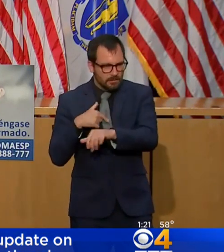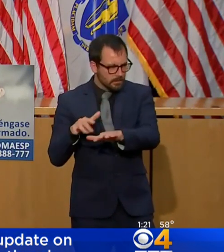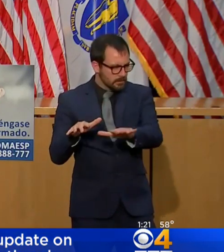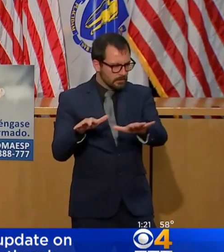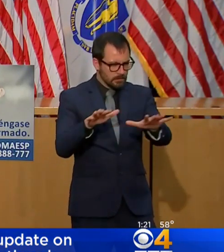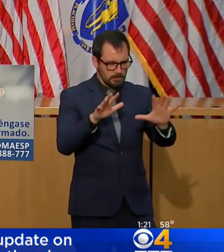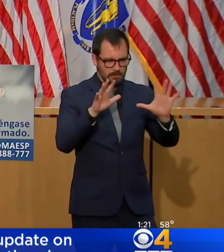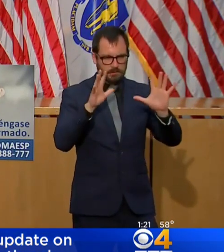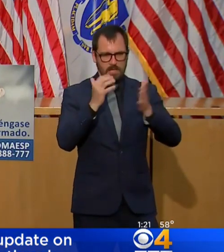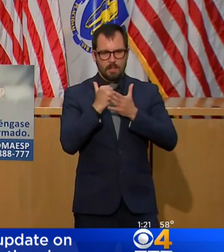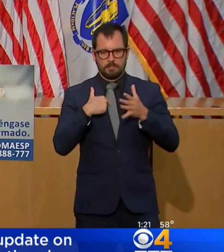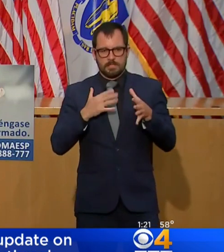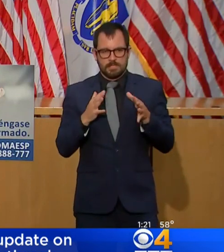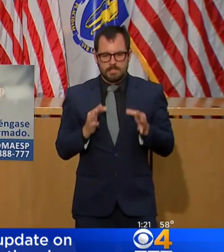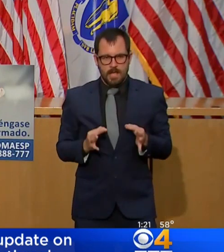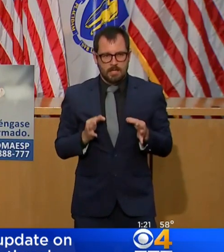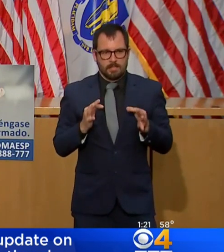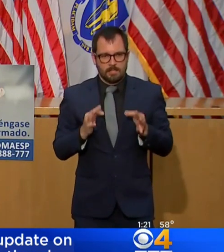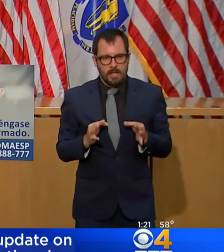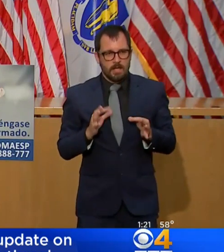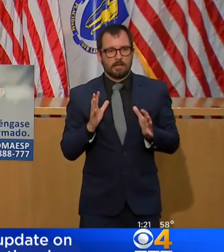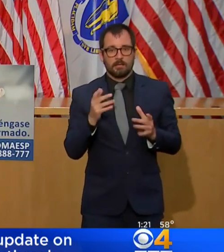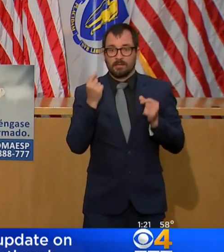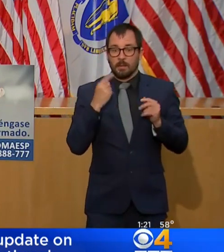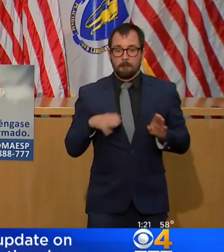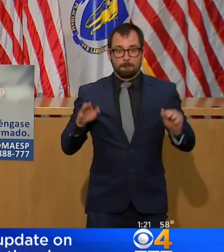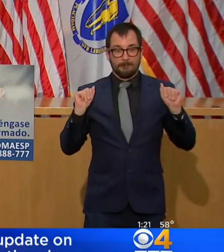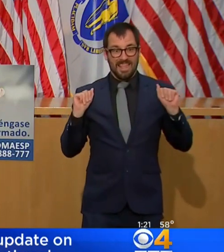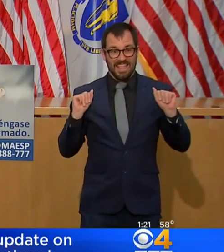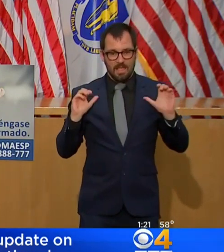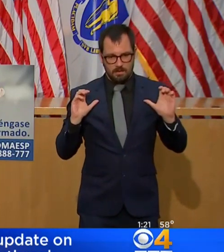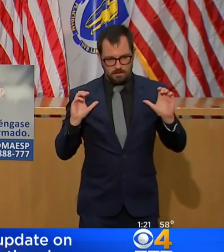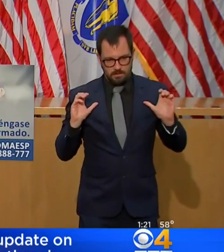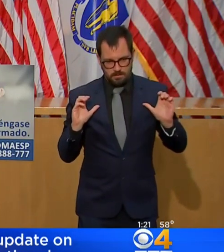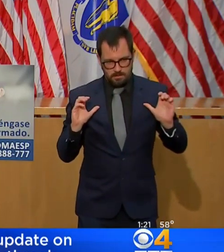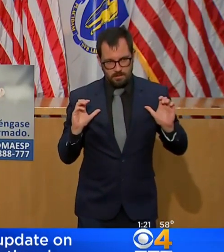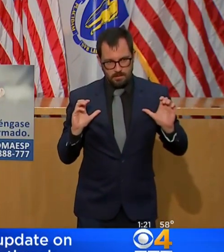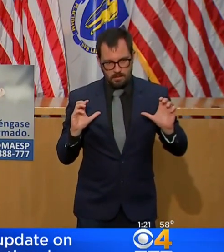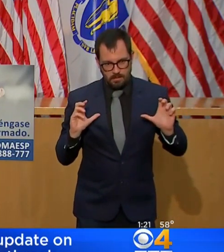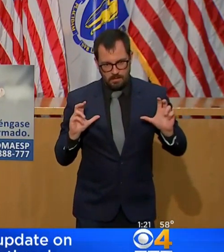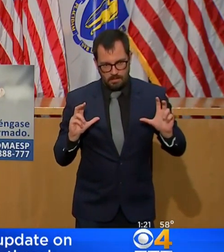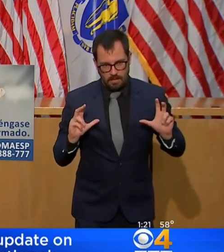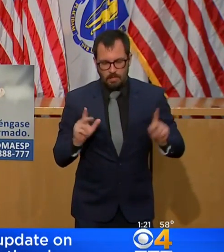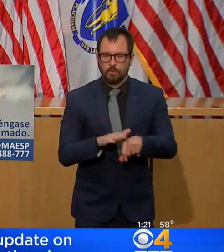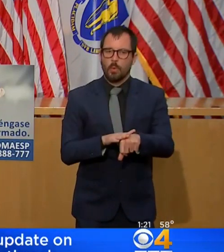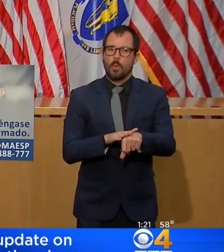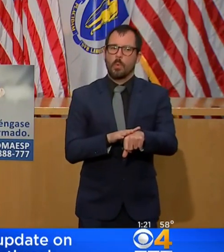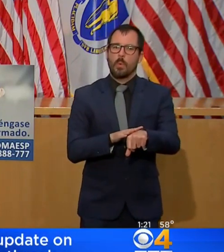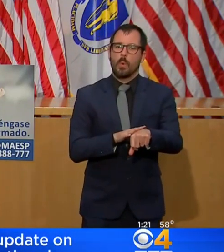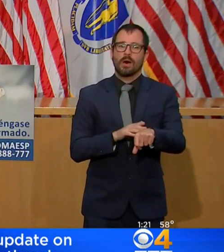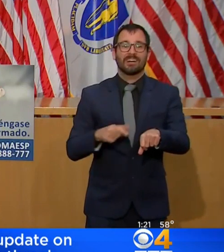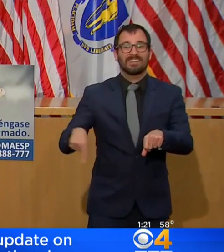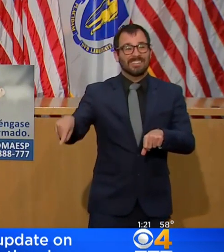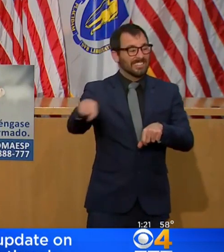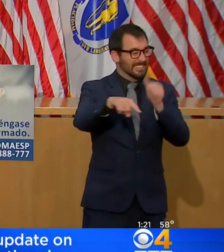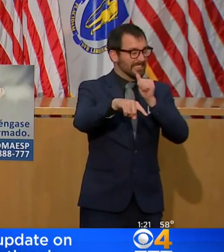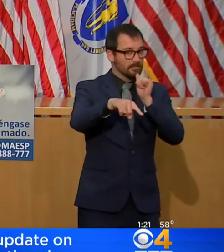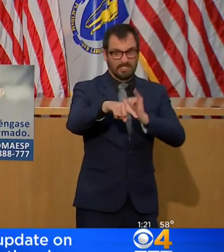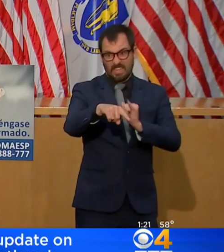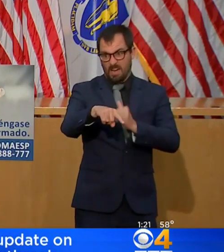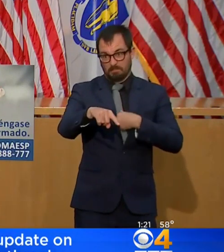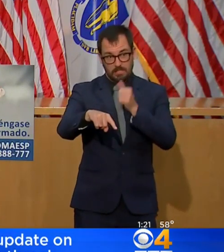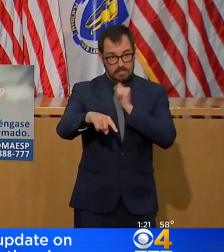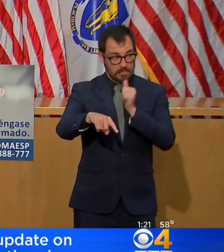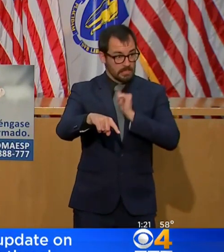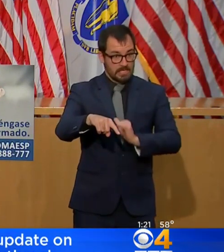It's gradual, and it requires an incredible amount of patience from pretty much everybody, including me, but we believe we are trending in the right